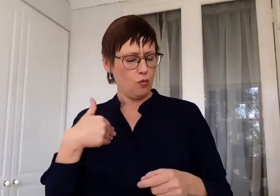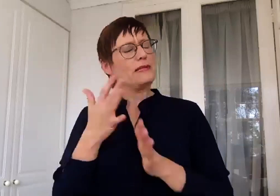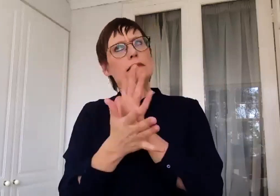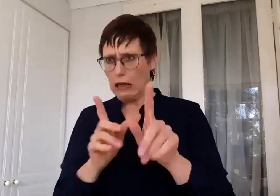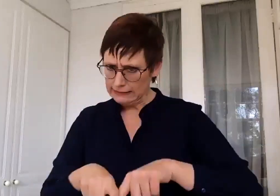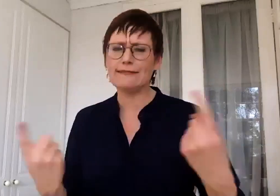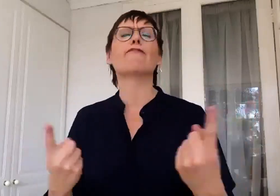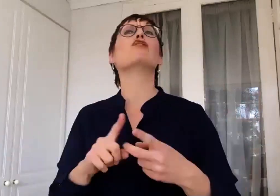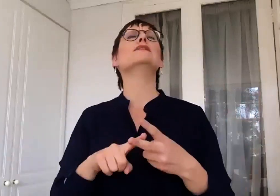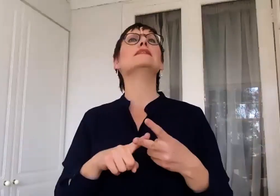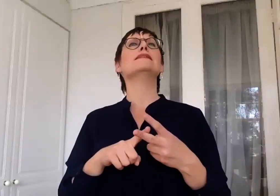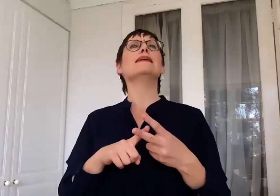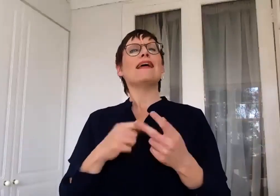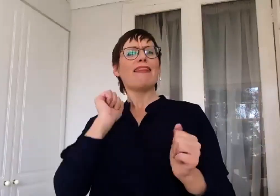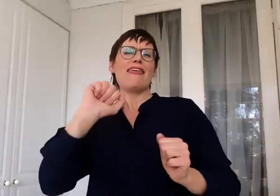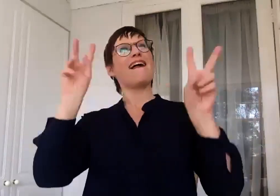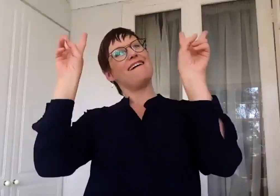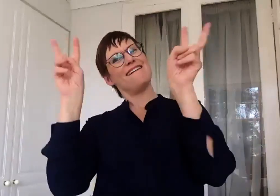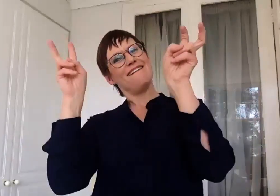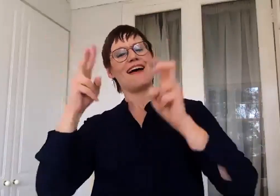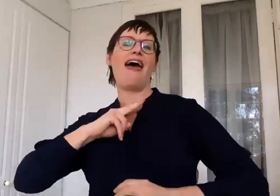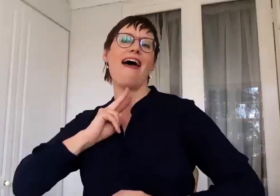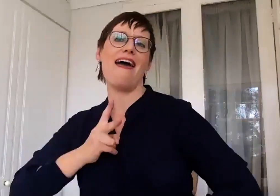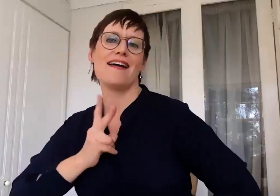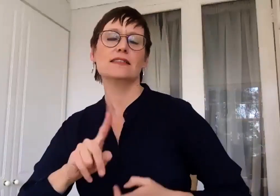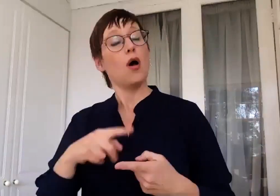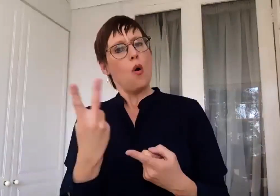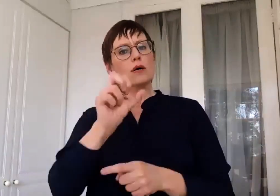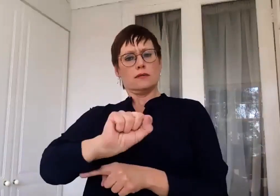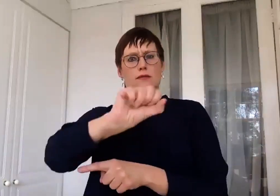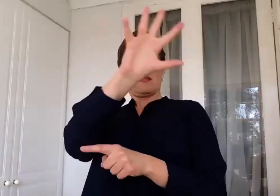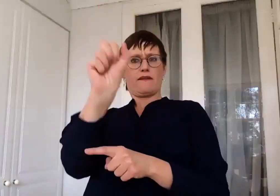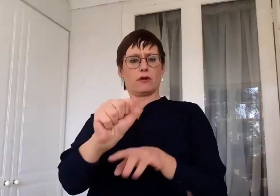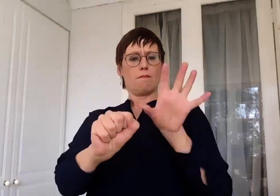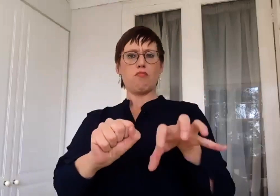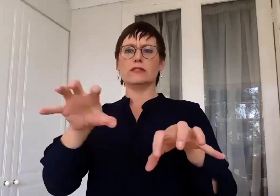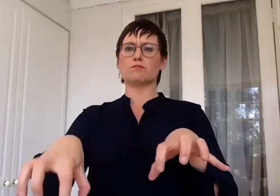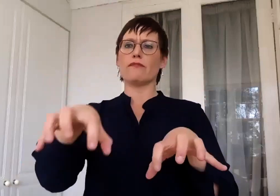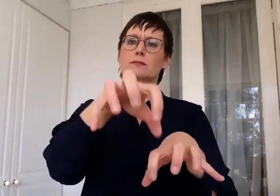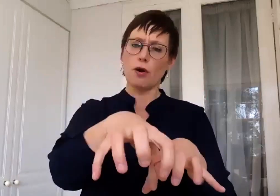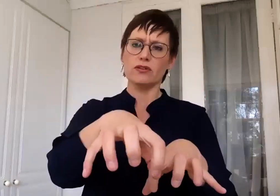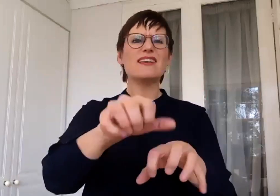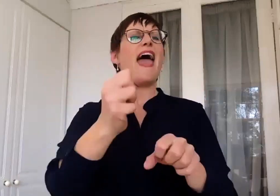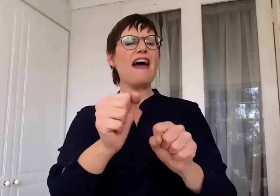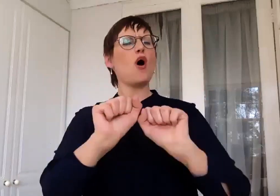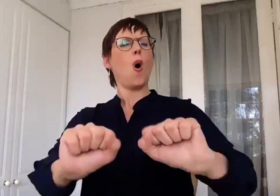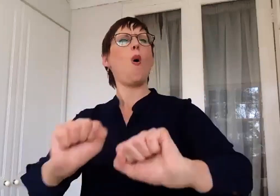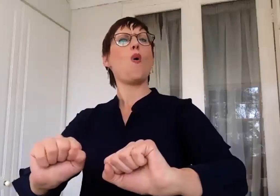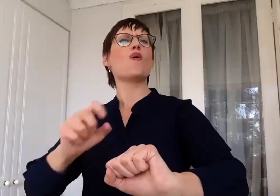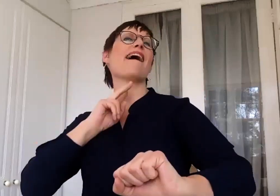and definitely provincial differences. So there are definitely different ways. And of course, then there's, of course, the different ways you